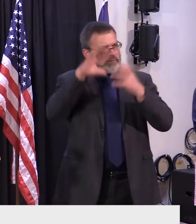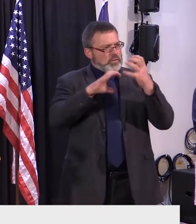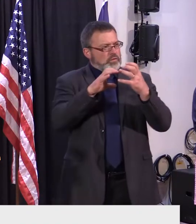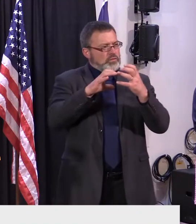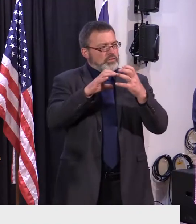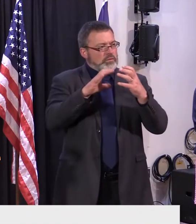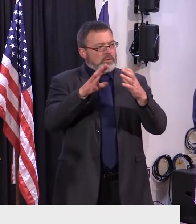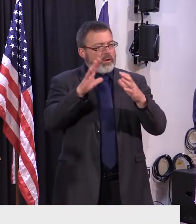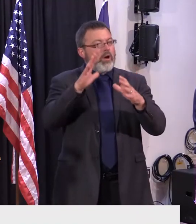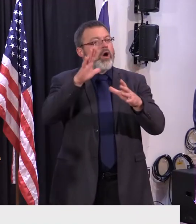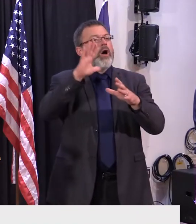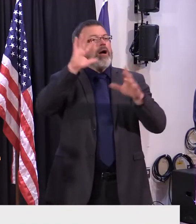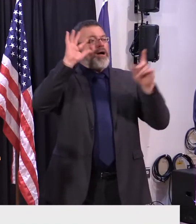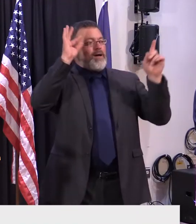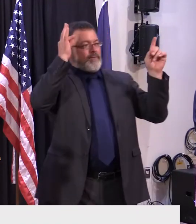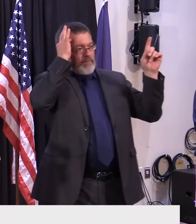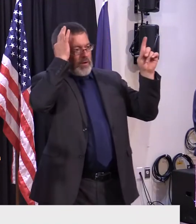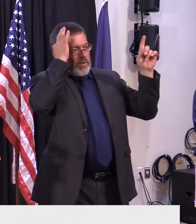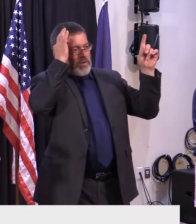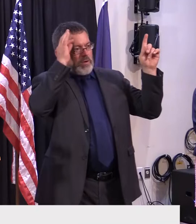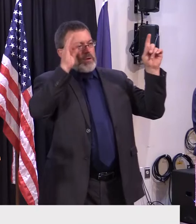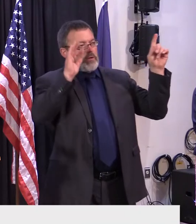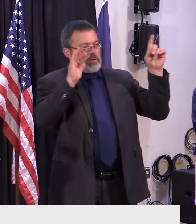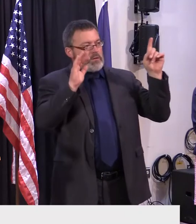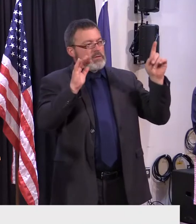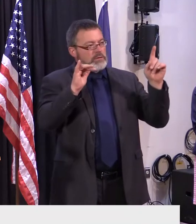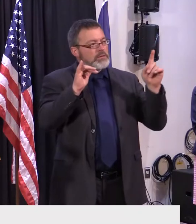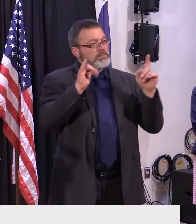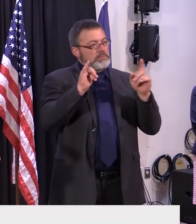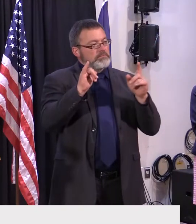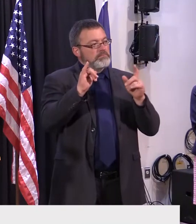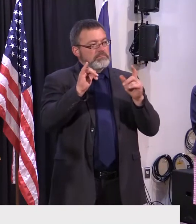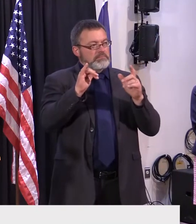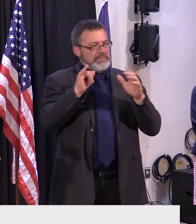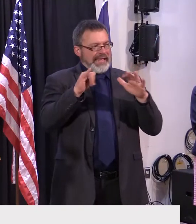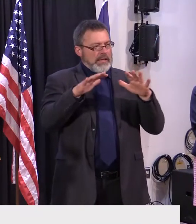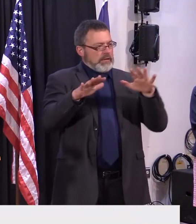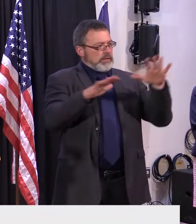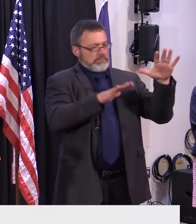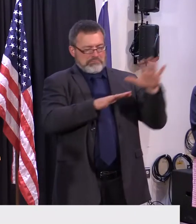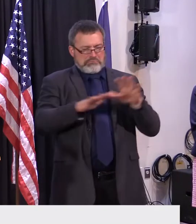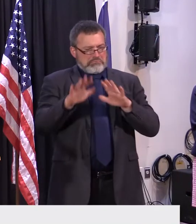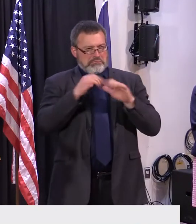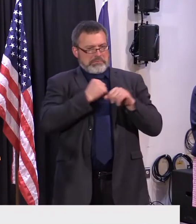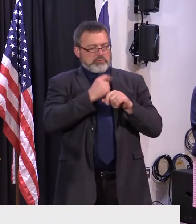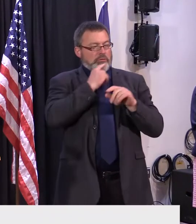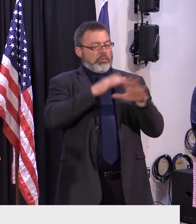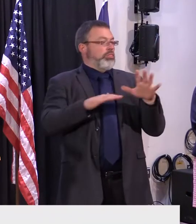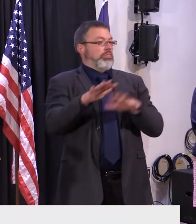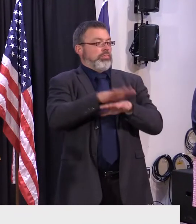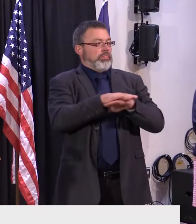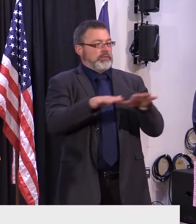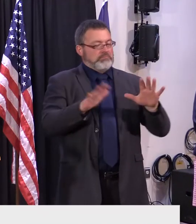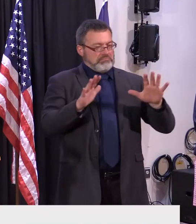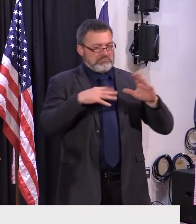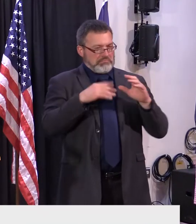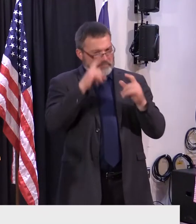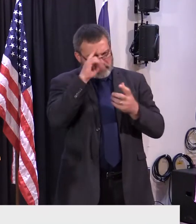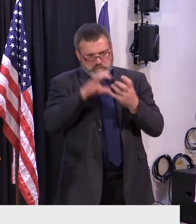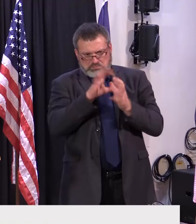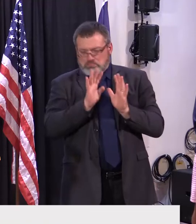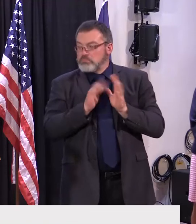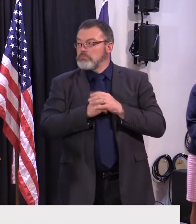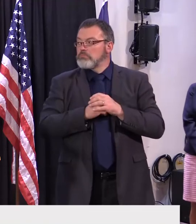government on all the all-payer model and everything else that goes along with that. So we're, we're fully engulfed in,